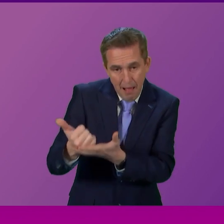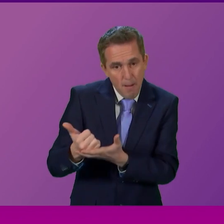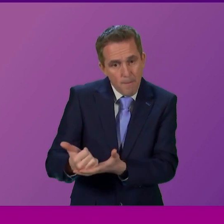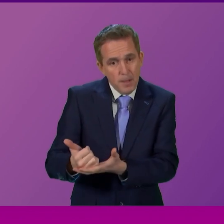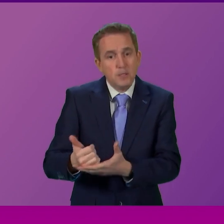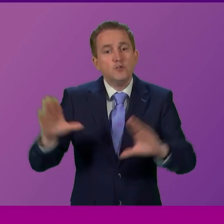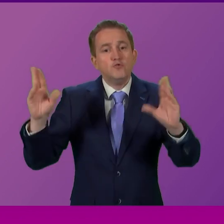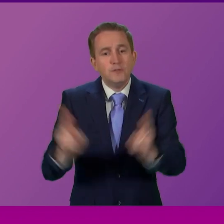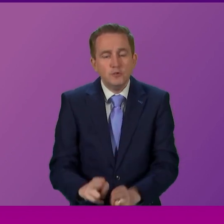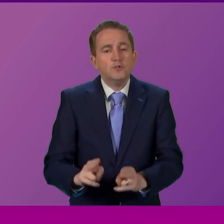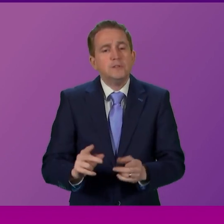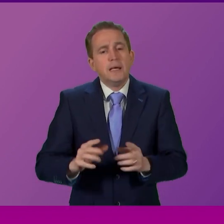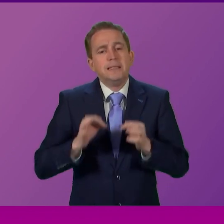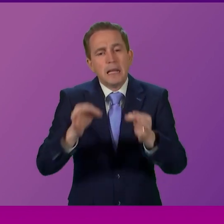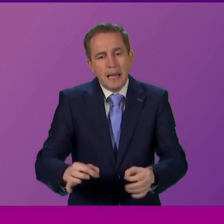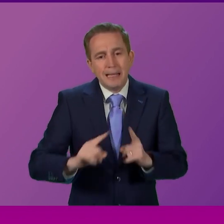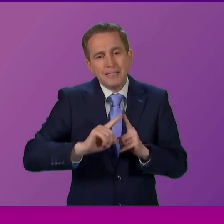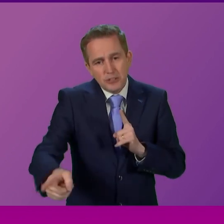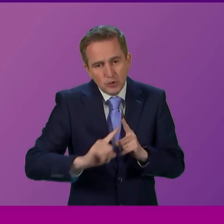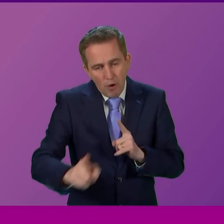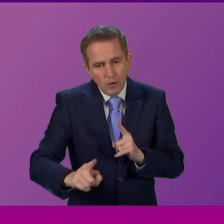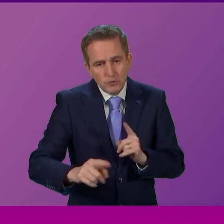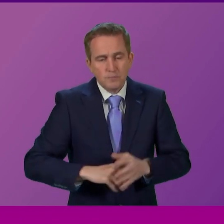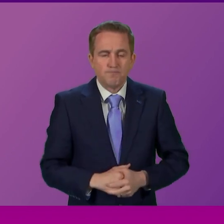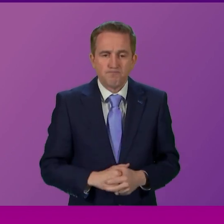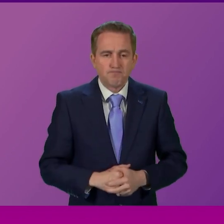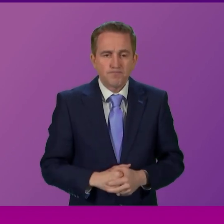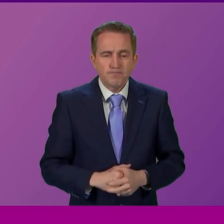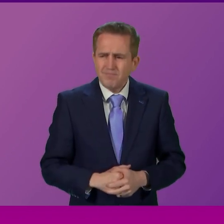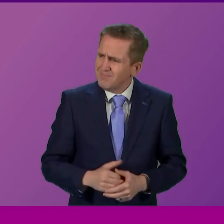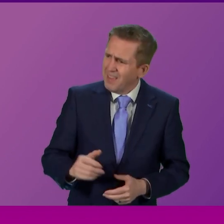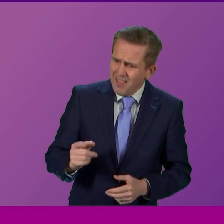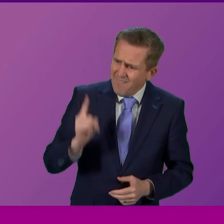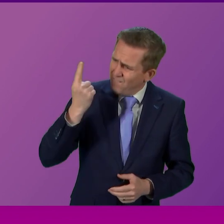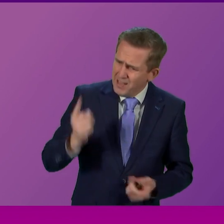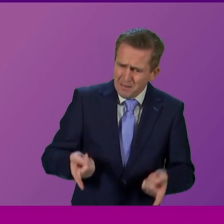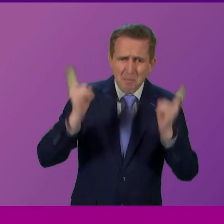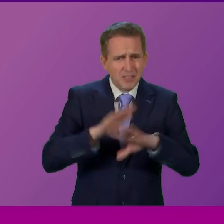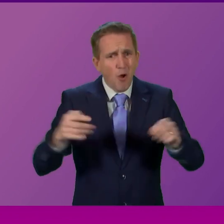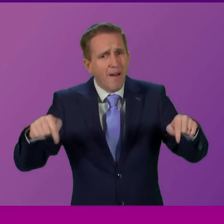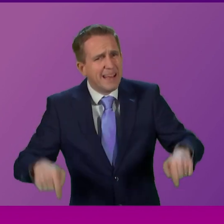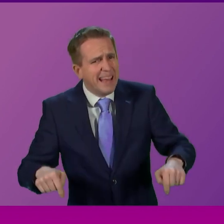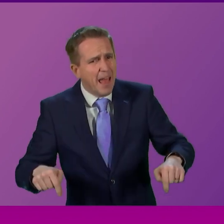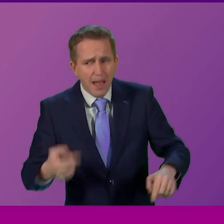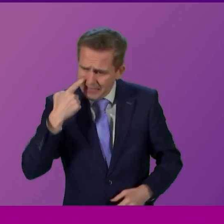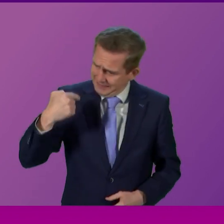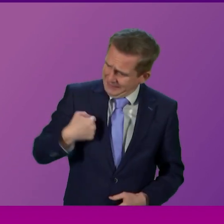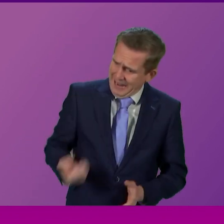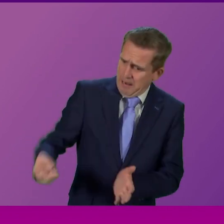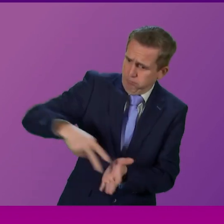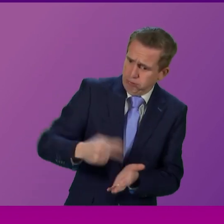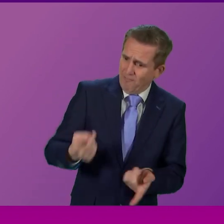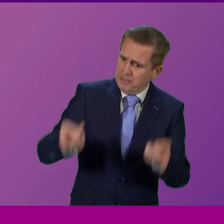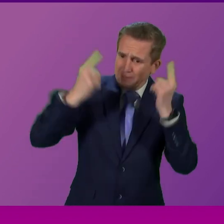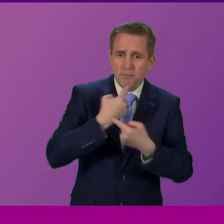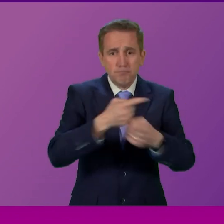to end delayed discharge? And finally, why is the First Minister not here giving the statement as she did yesterday and has